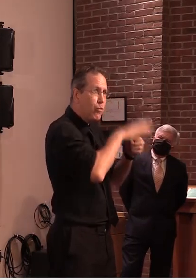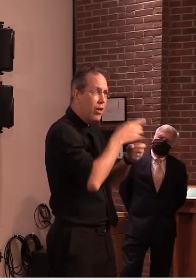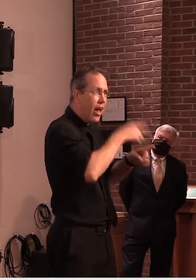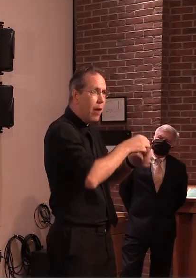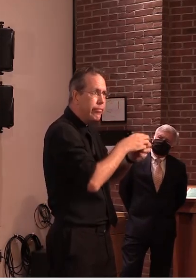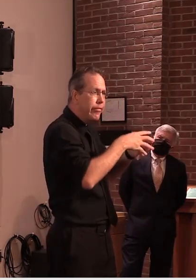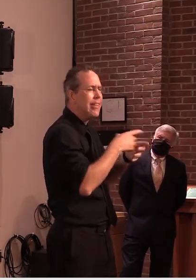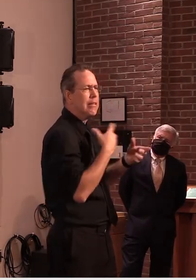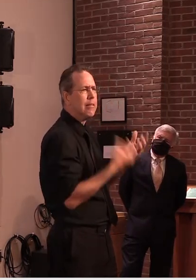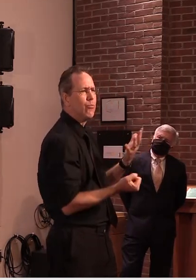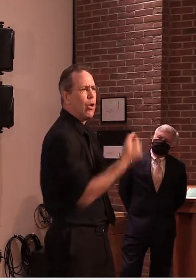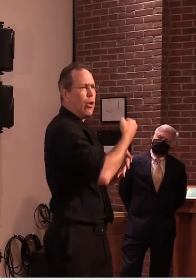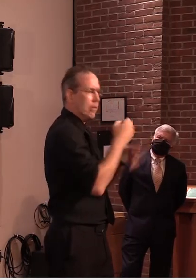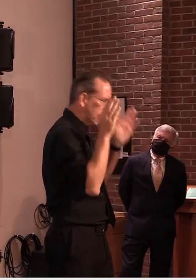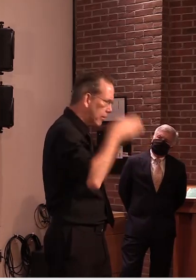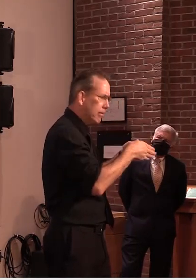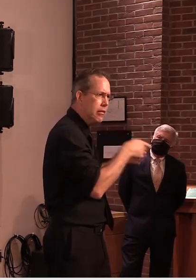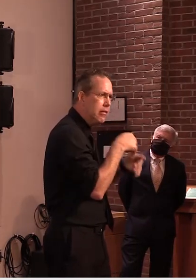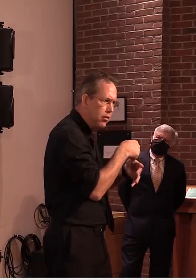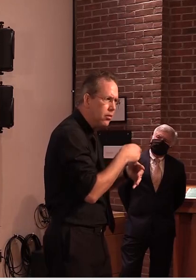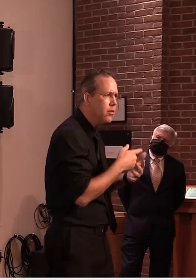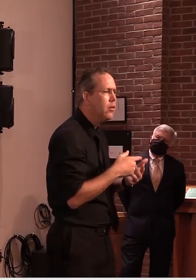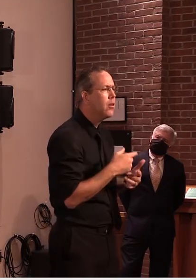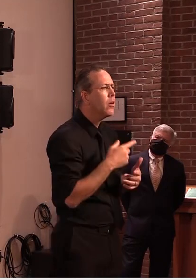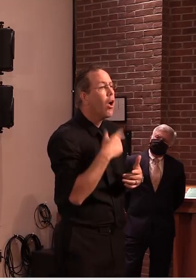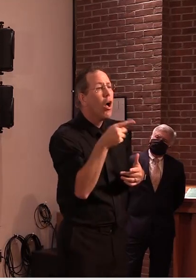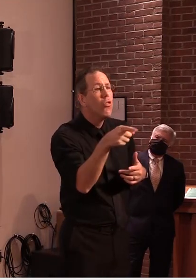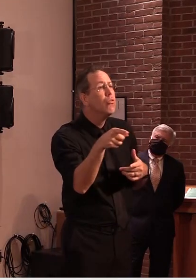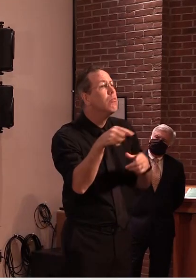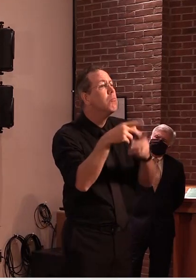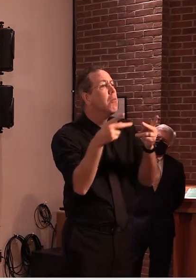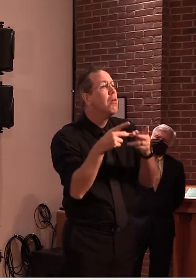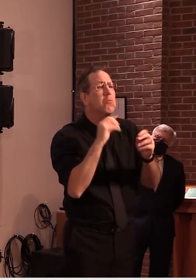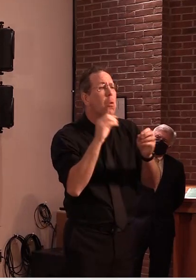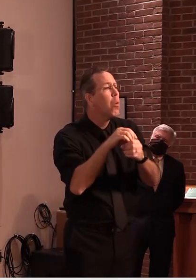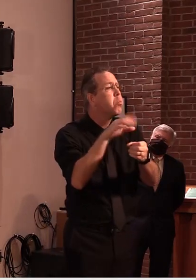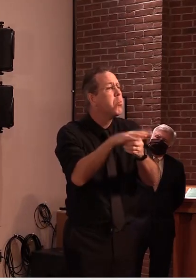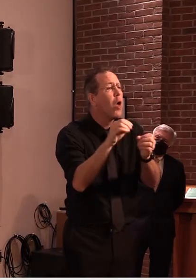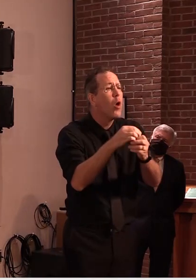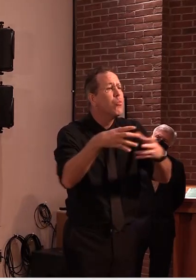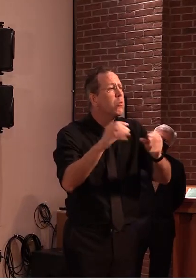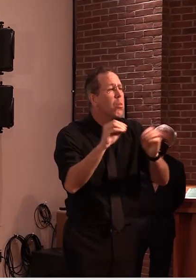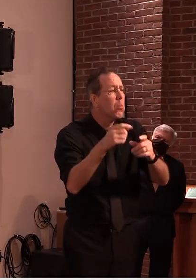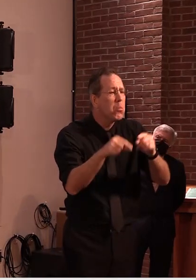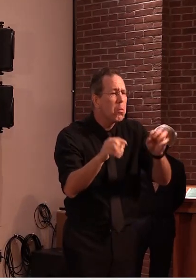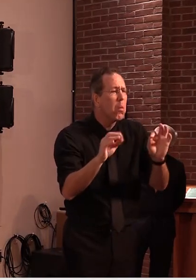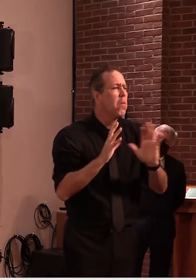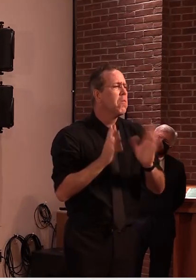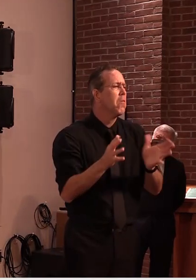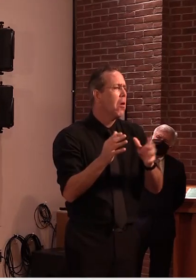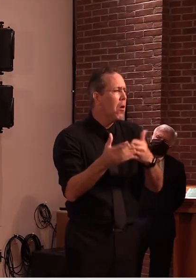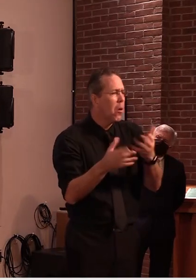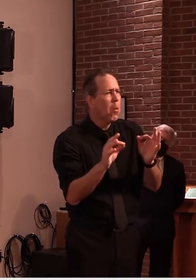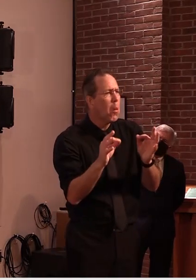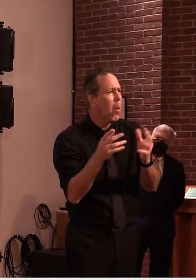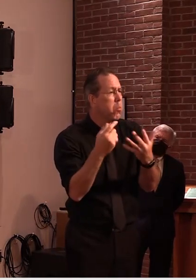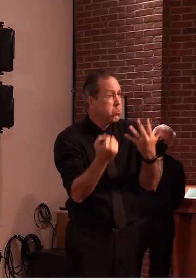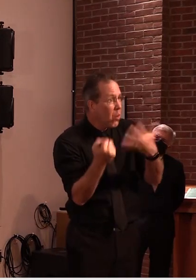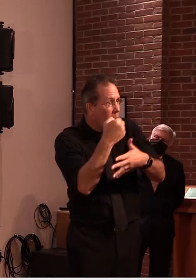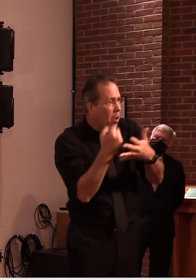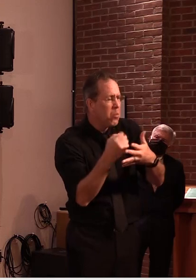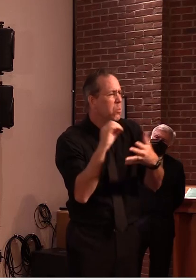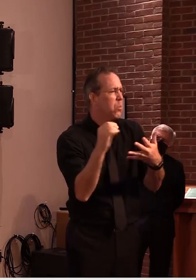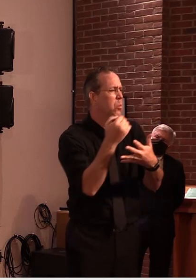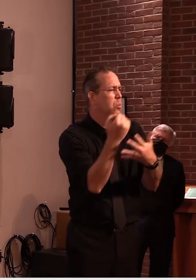outbreak in that region obviously that's less of a concern there are many people in the state who are not symptomatic